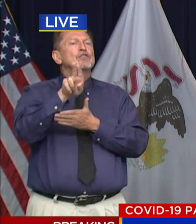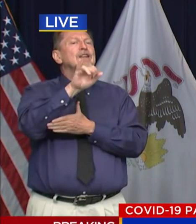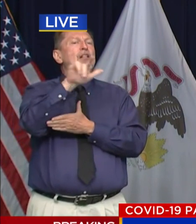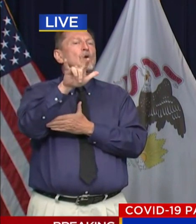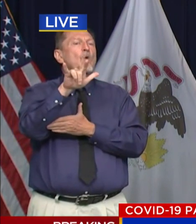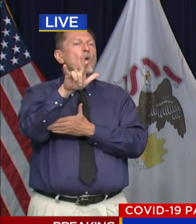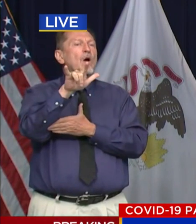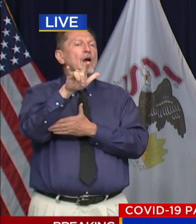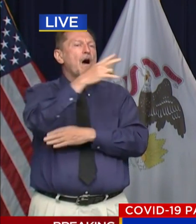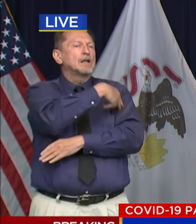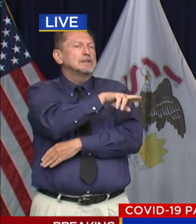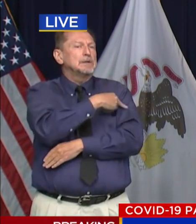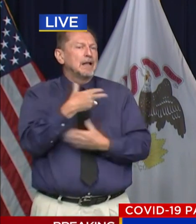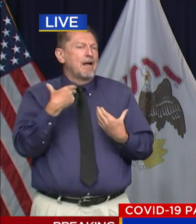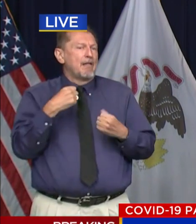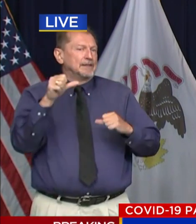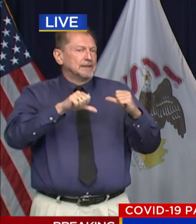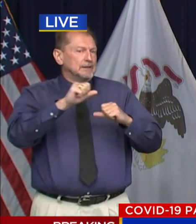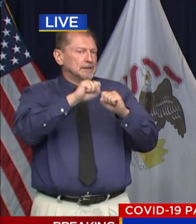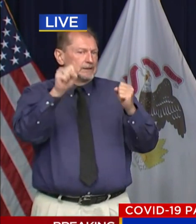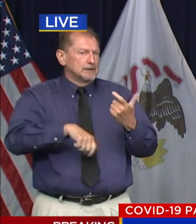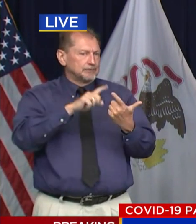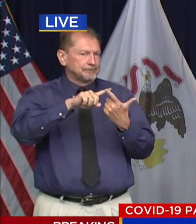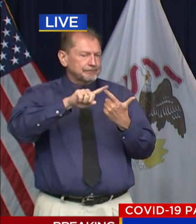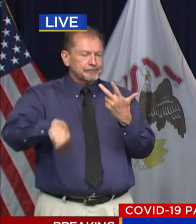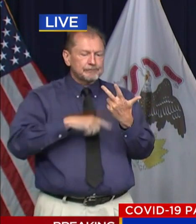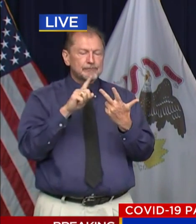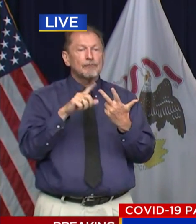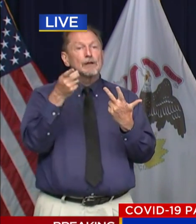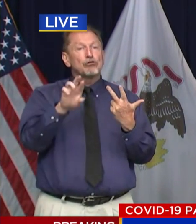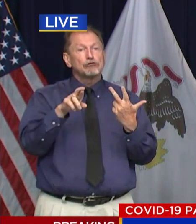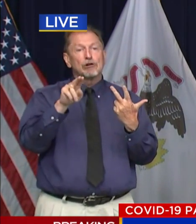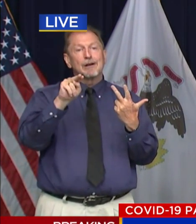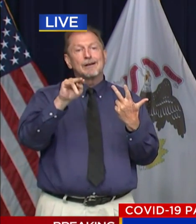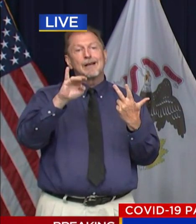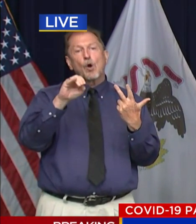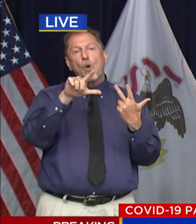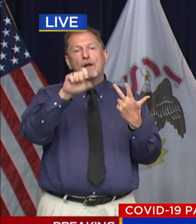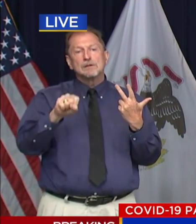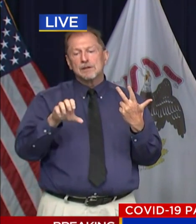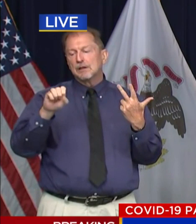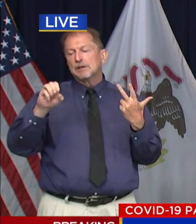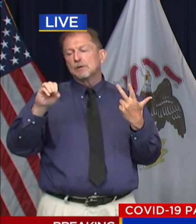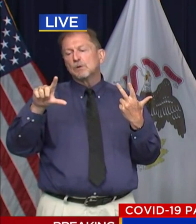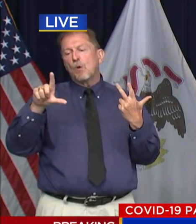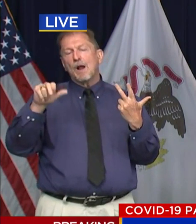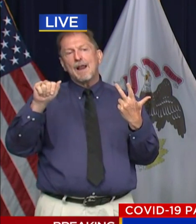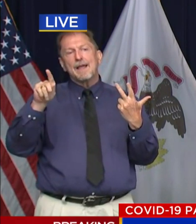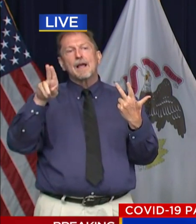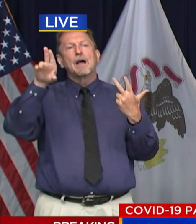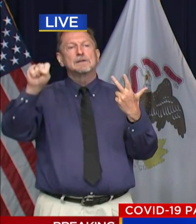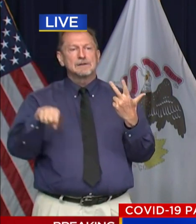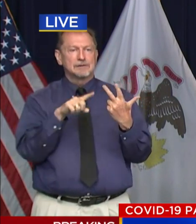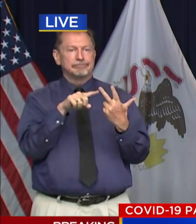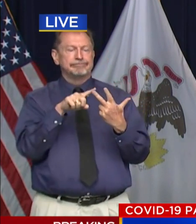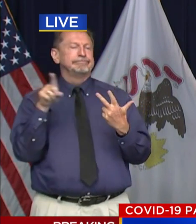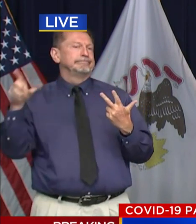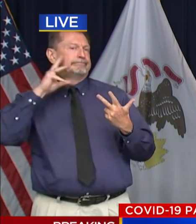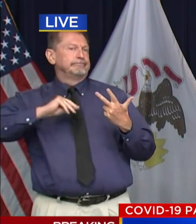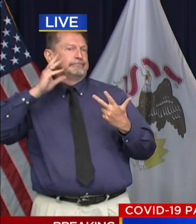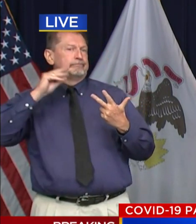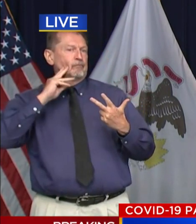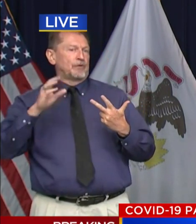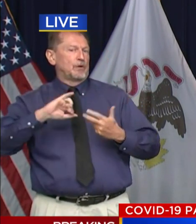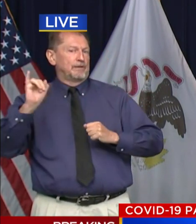and Health Sciences System, and Dr. Sulikis, an Epidemiological Surveillance